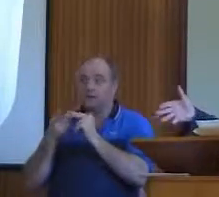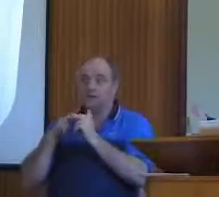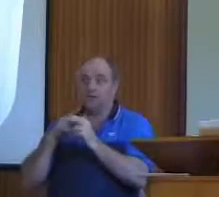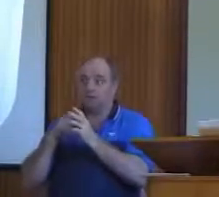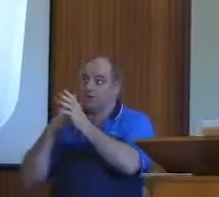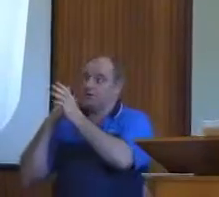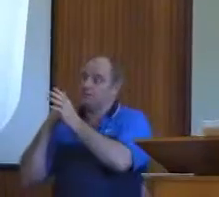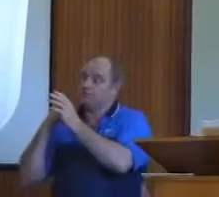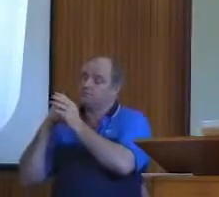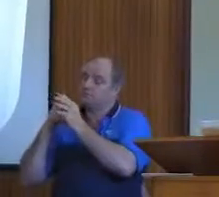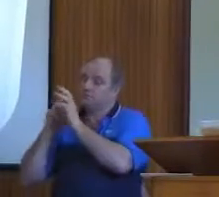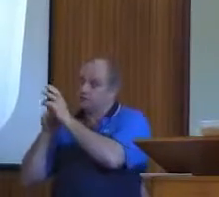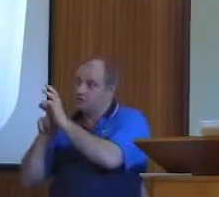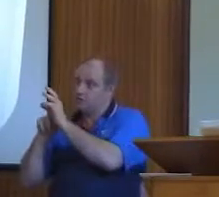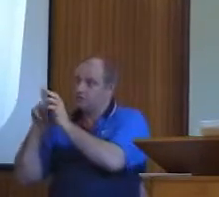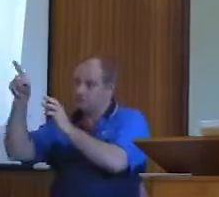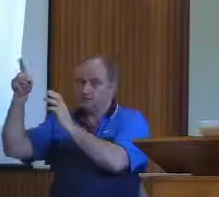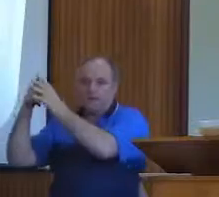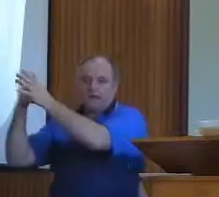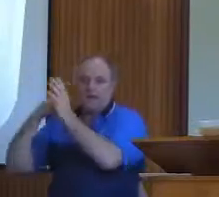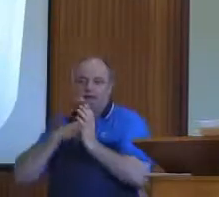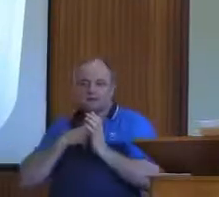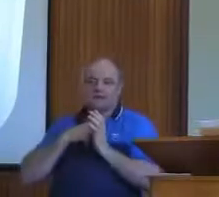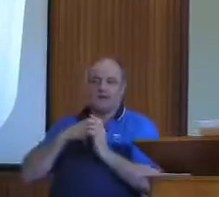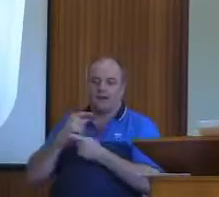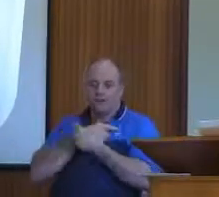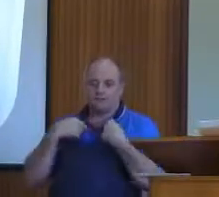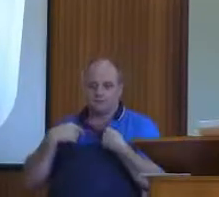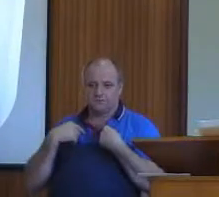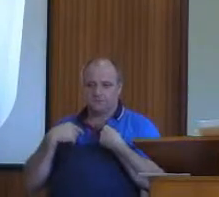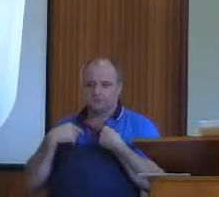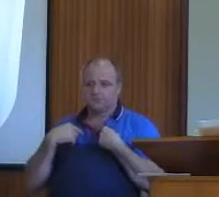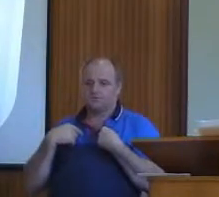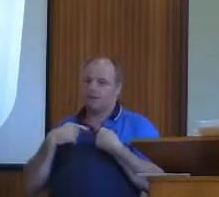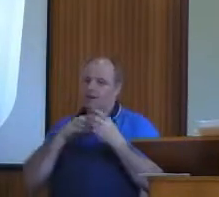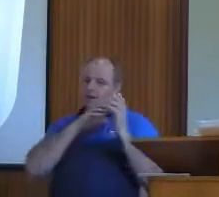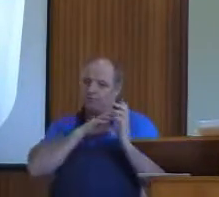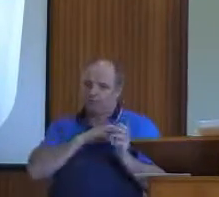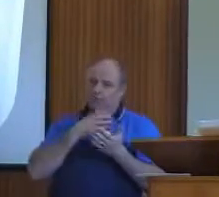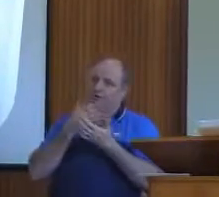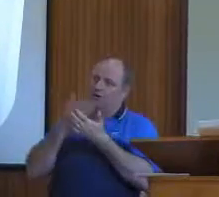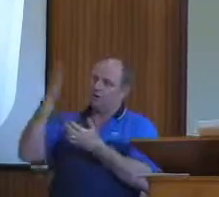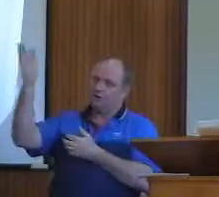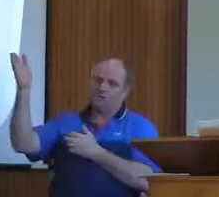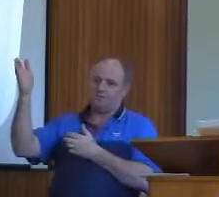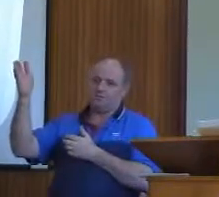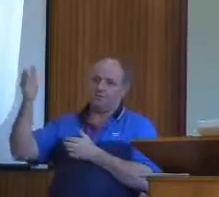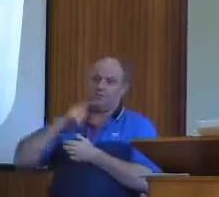are laid upon us. Whether we believe or not He is still and